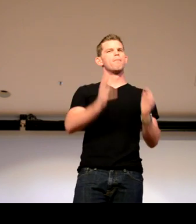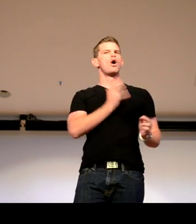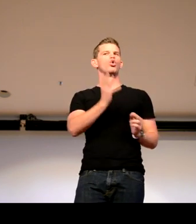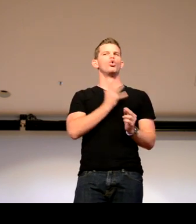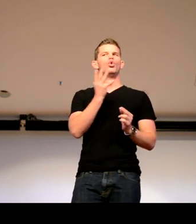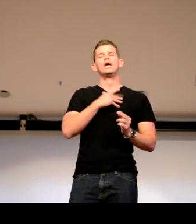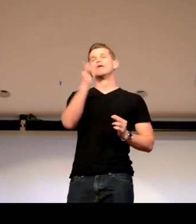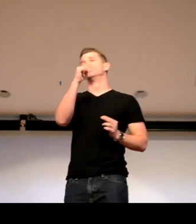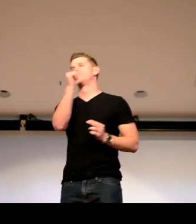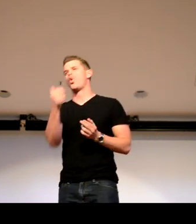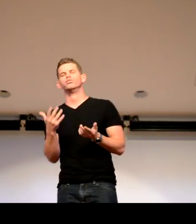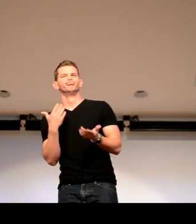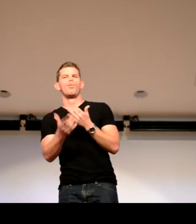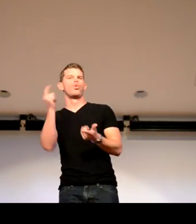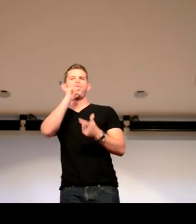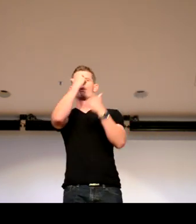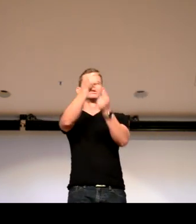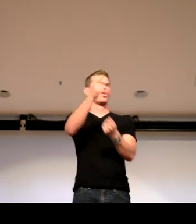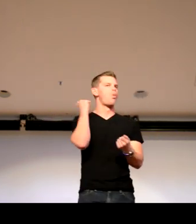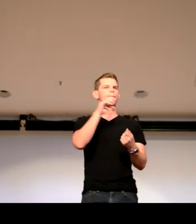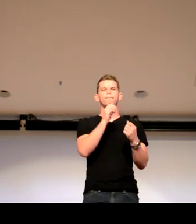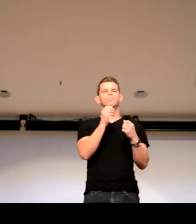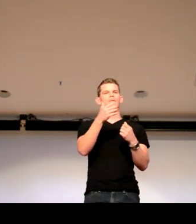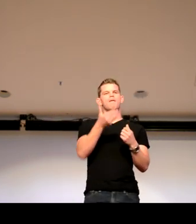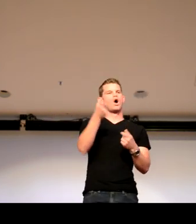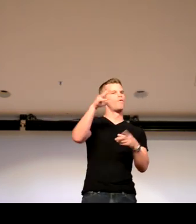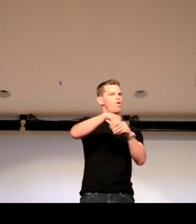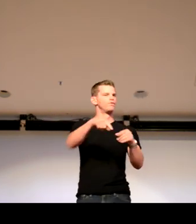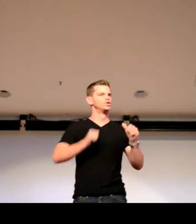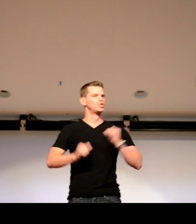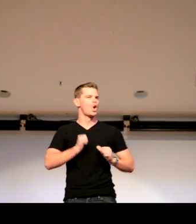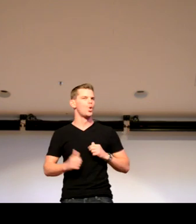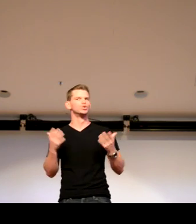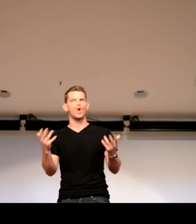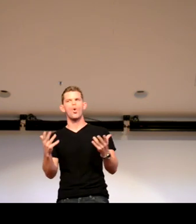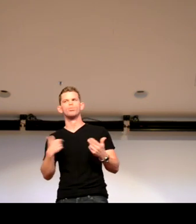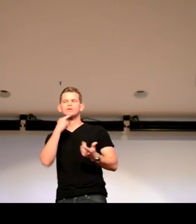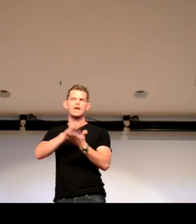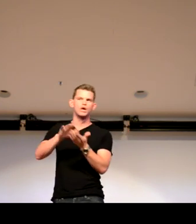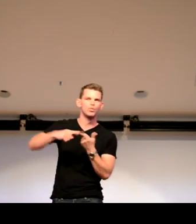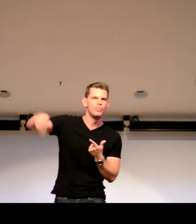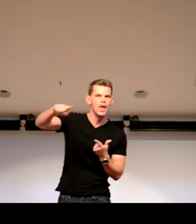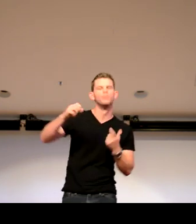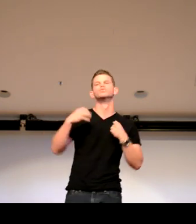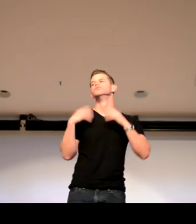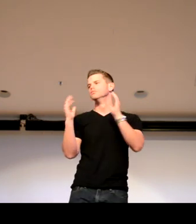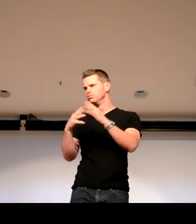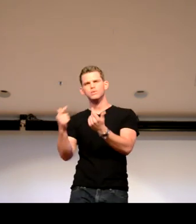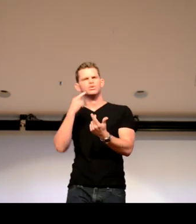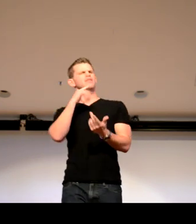your respect and manners to them. And if you don't, you know, they're not going to be interested in you involving and, you know, being a part of the show. So be nice. So I was